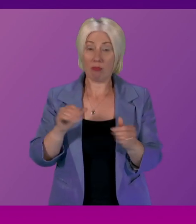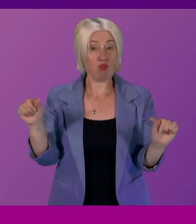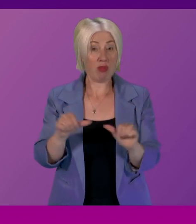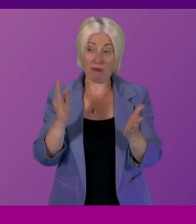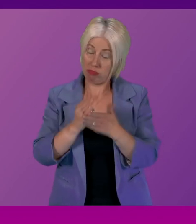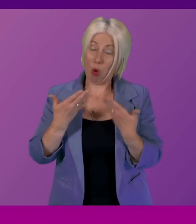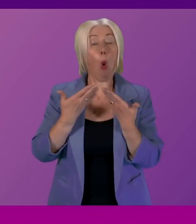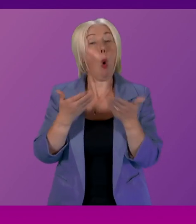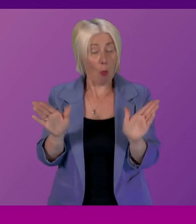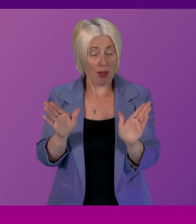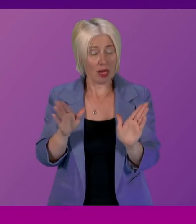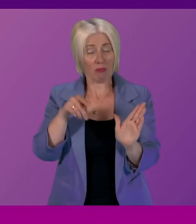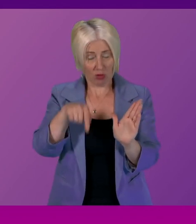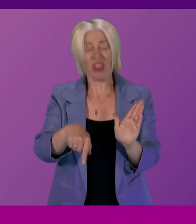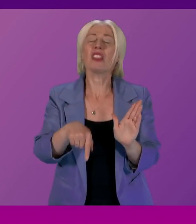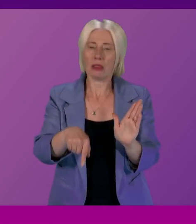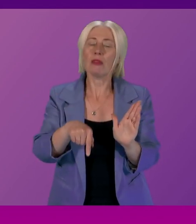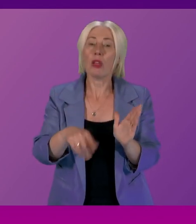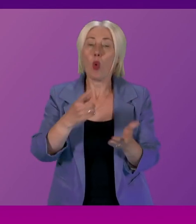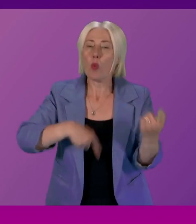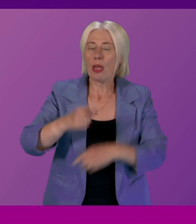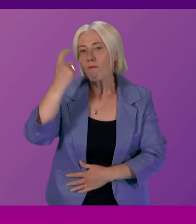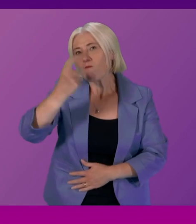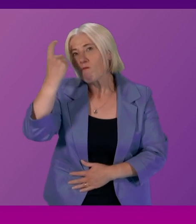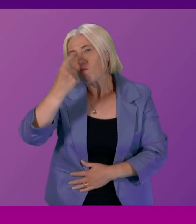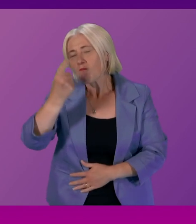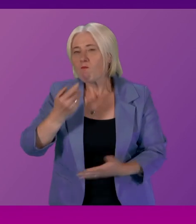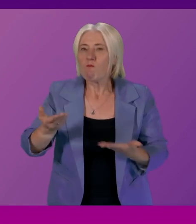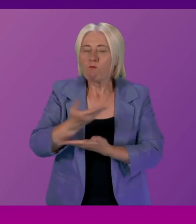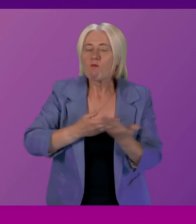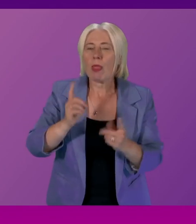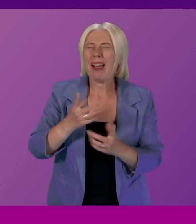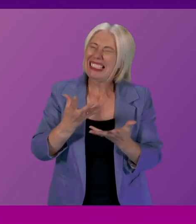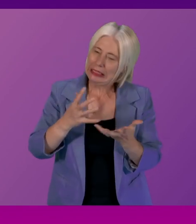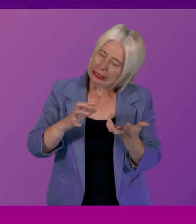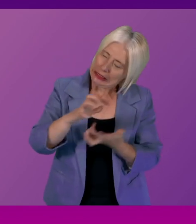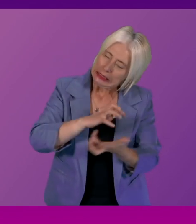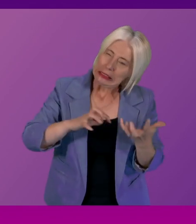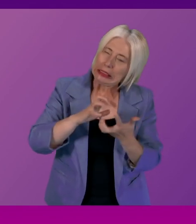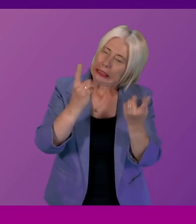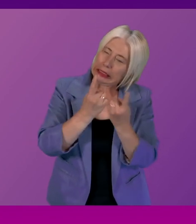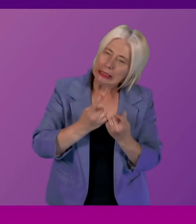not only open to this issue we are giving it active consideration there are a number of complex challenges when it